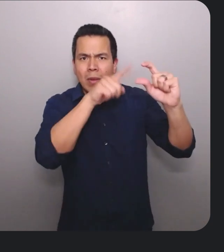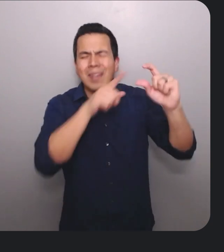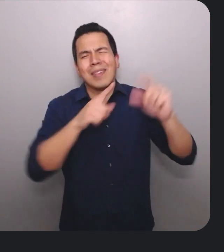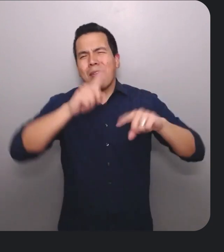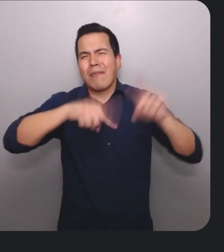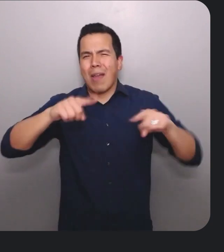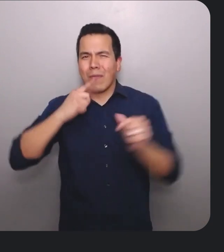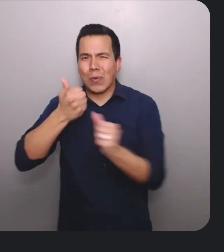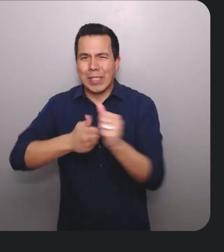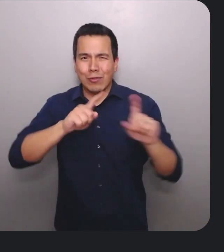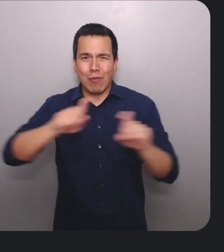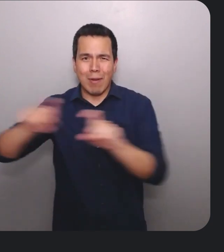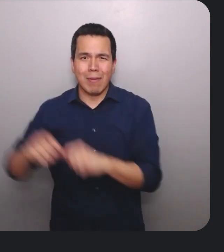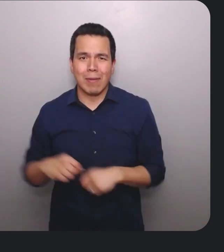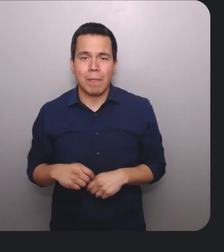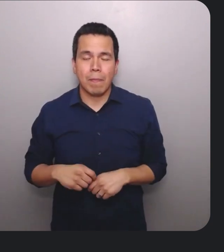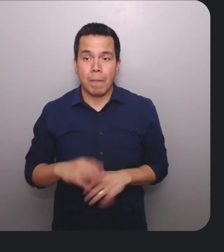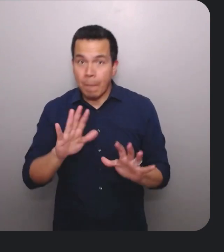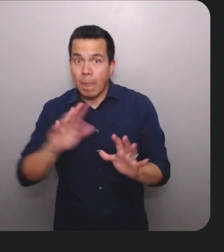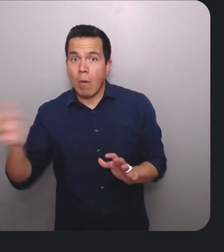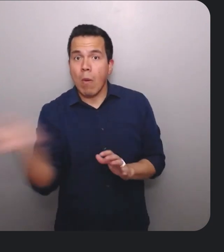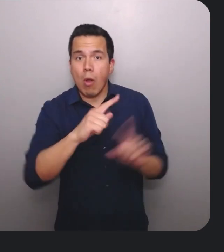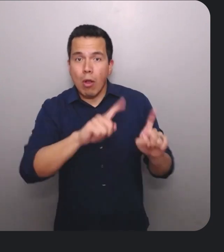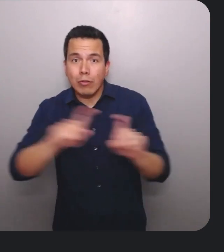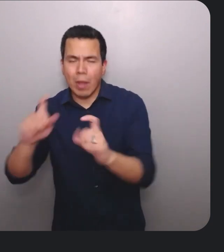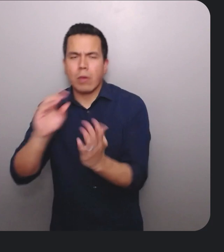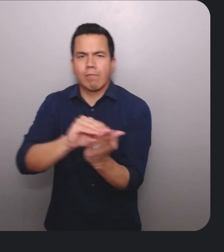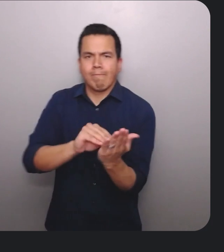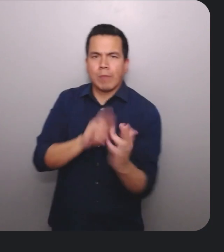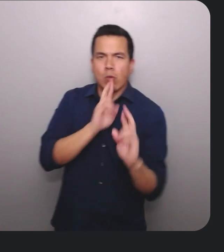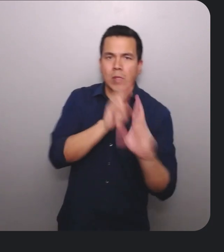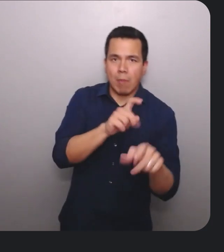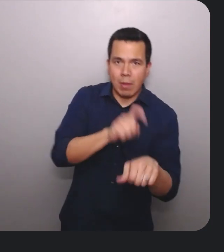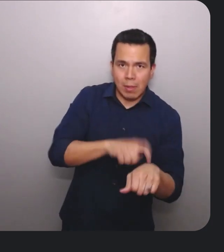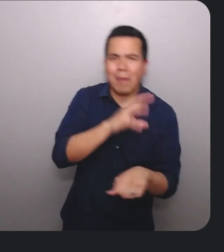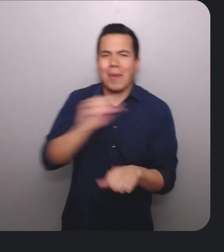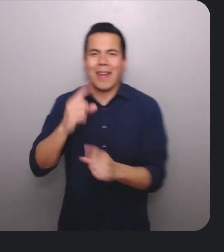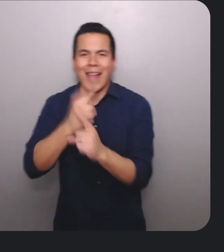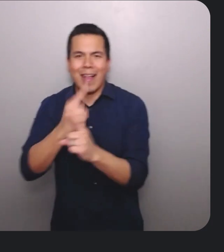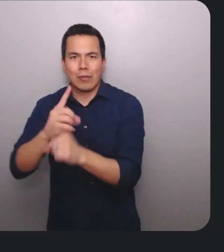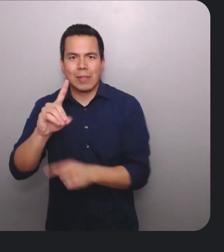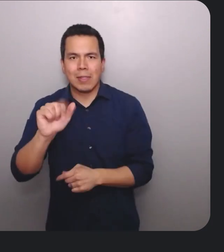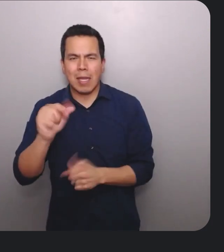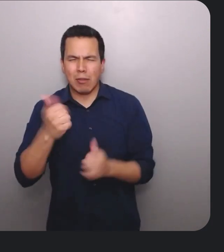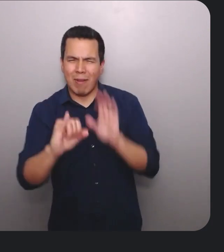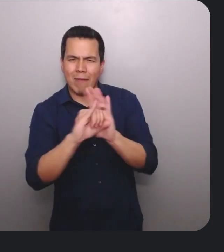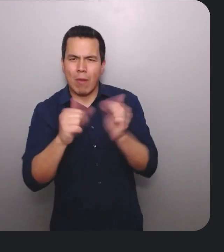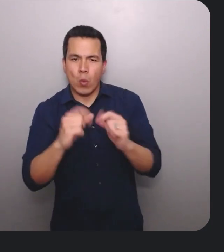highlighted on the screen varied on each trial. For all the trials, we collected response time and accuracy data so we could identify which focus